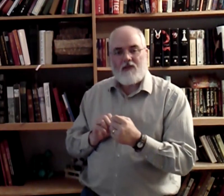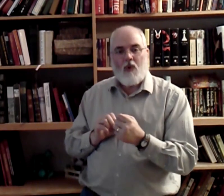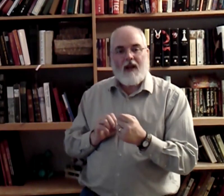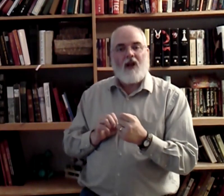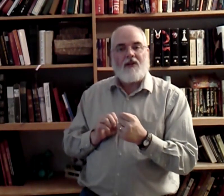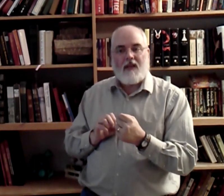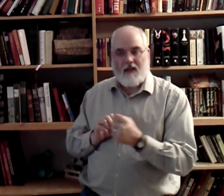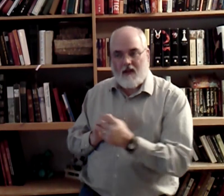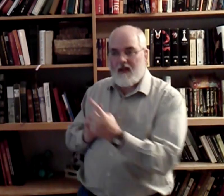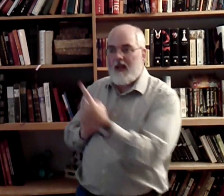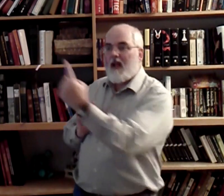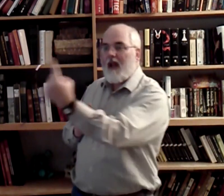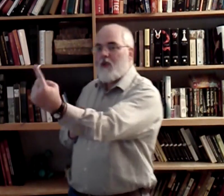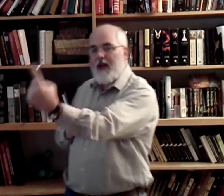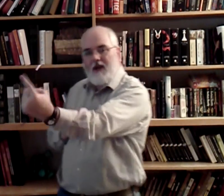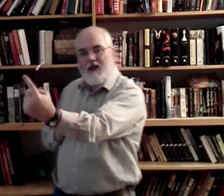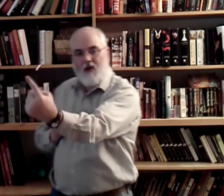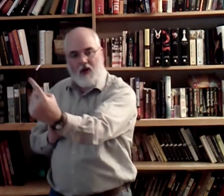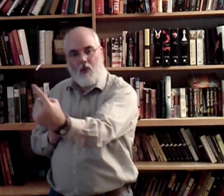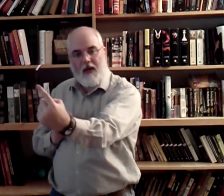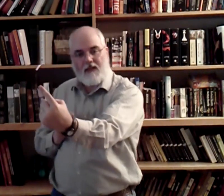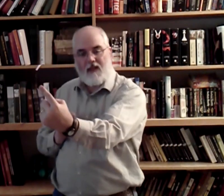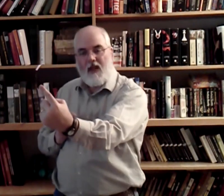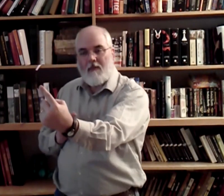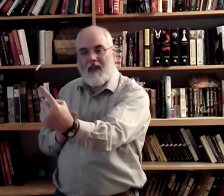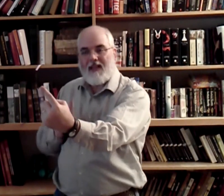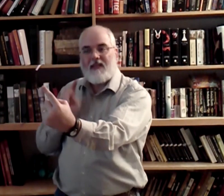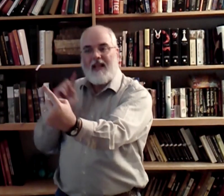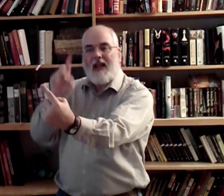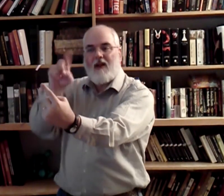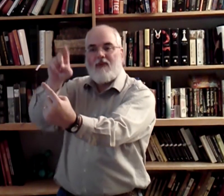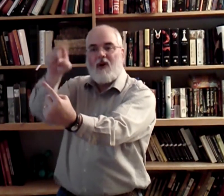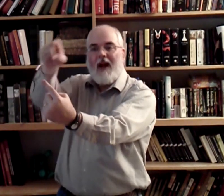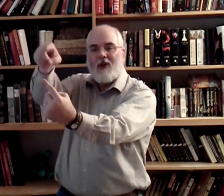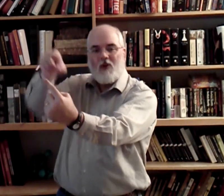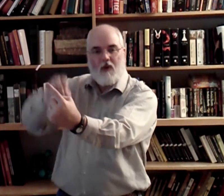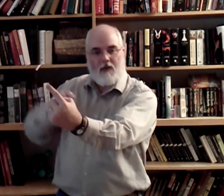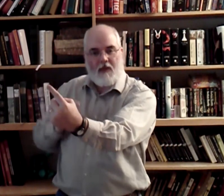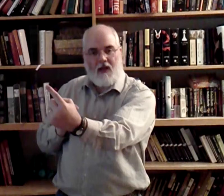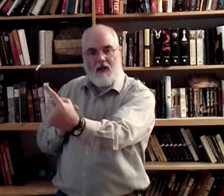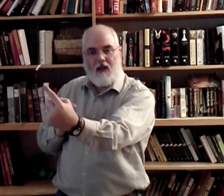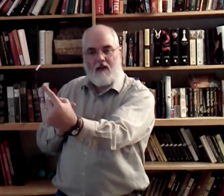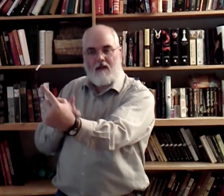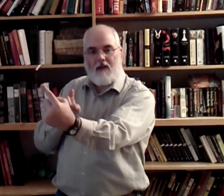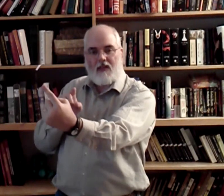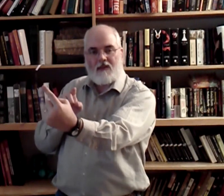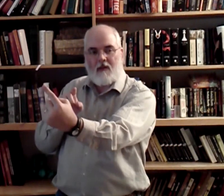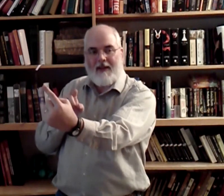is more like until. And put it out here a little ways. Because that's how far out you want to be. Because this is talking about